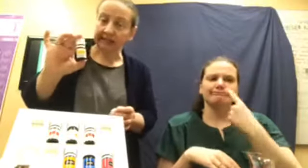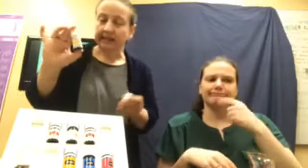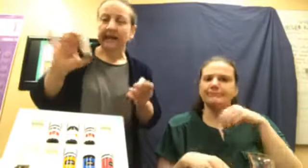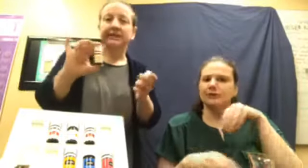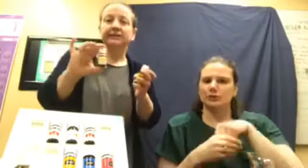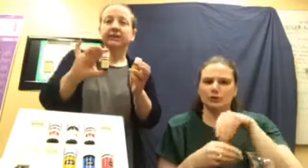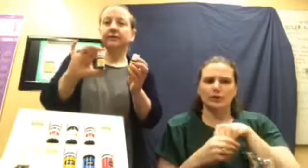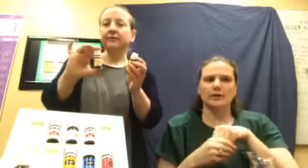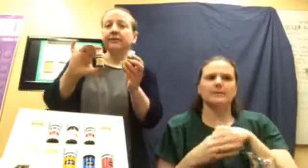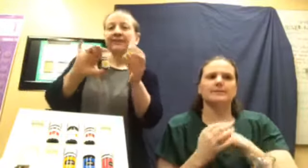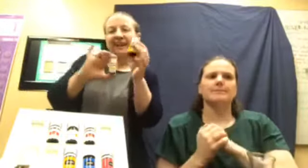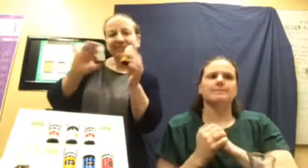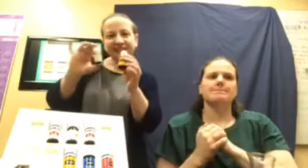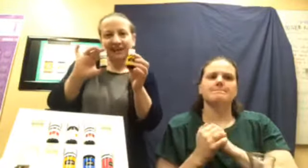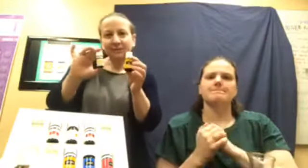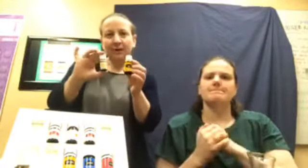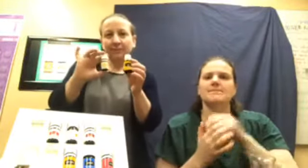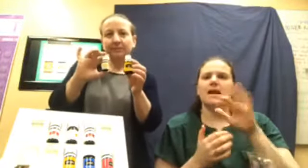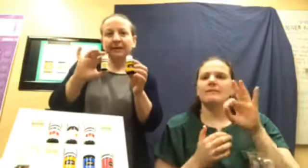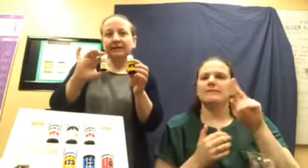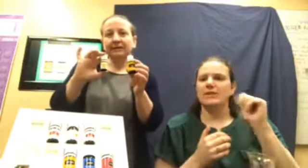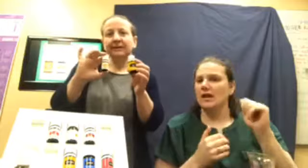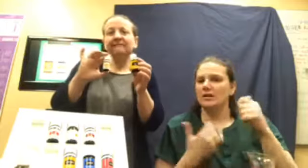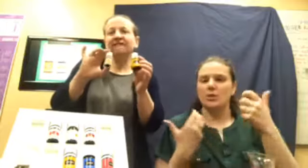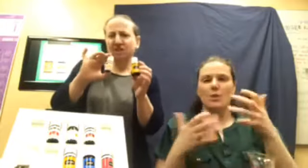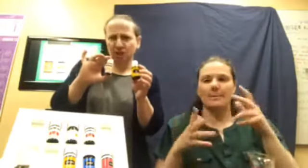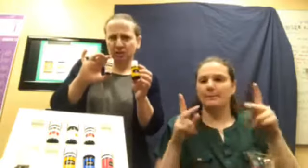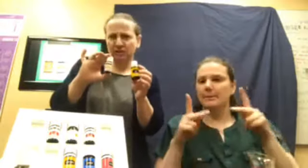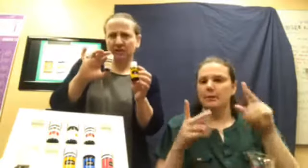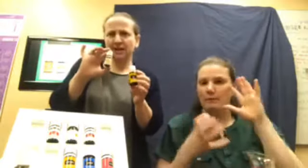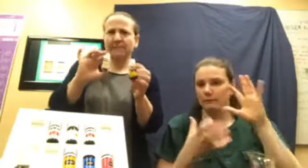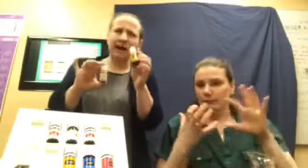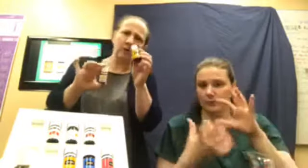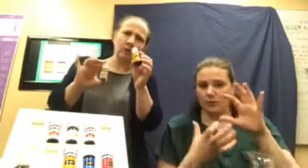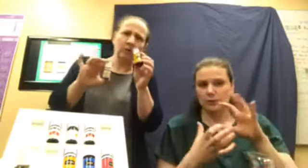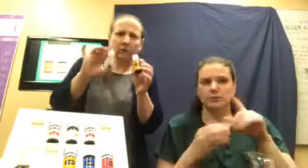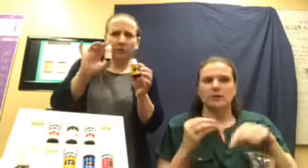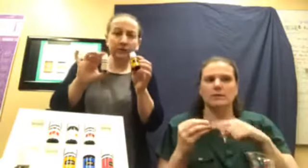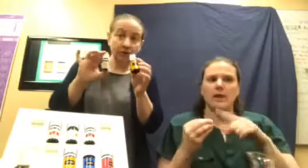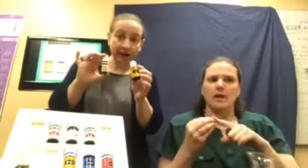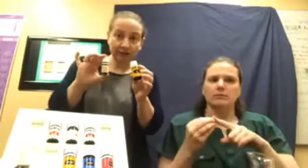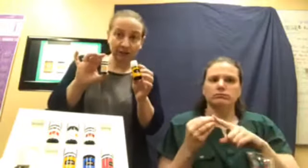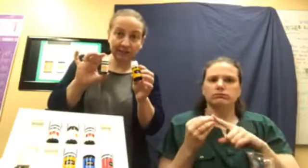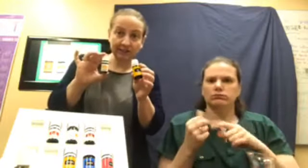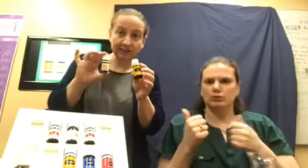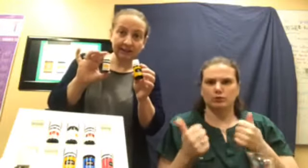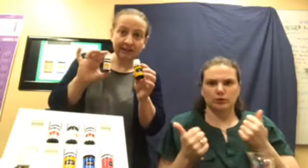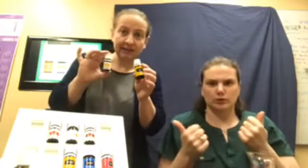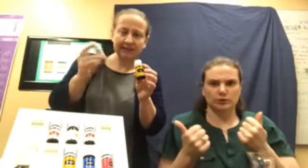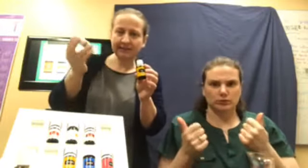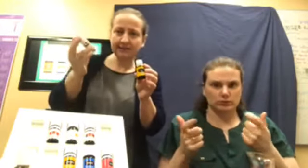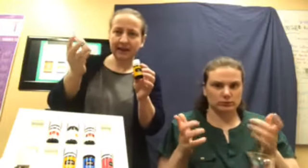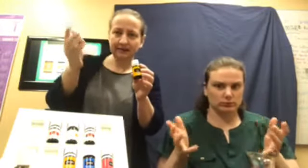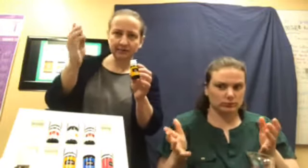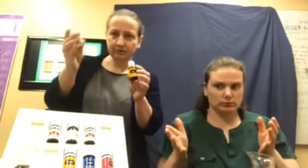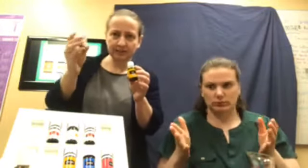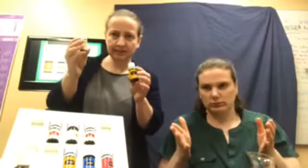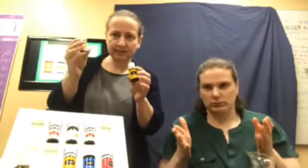And so, the FDA didn't want people getting confused about the directions and somehow using this